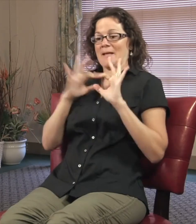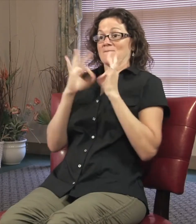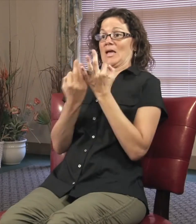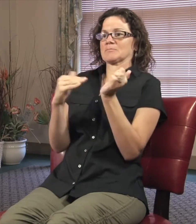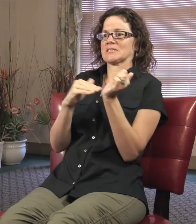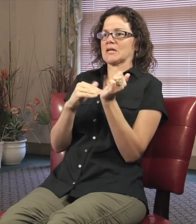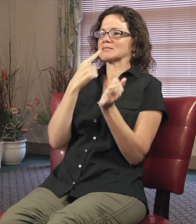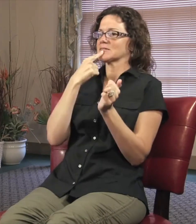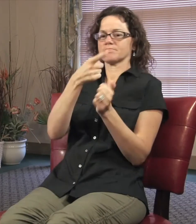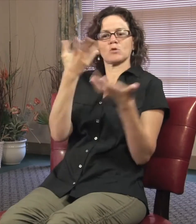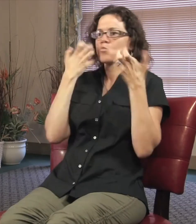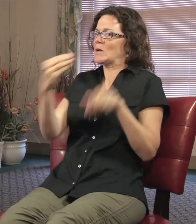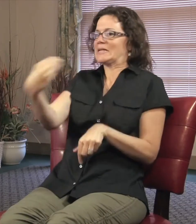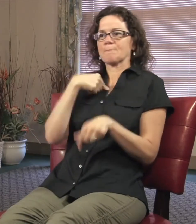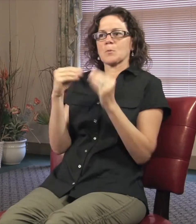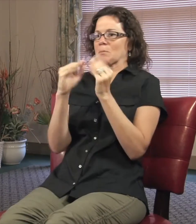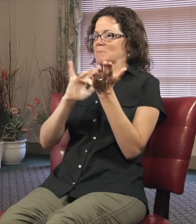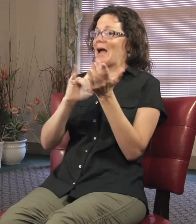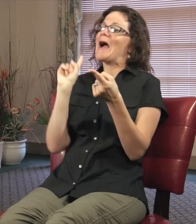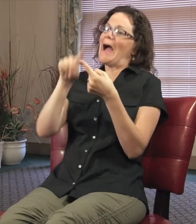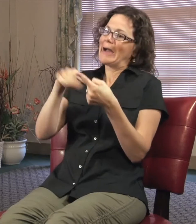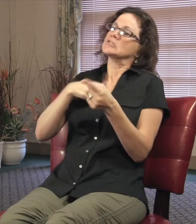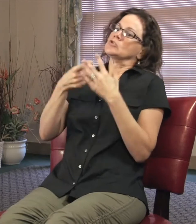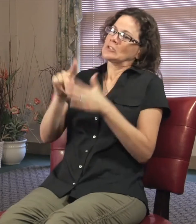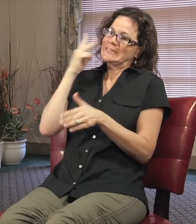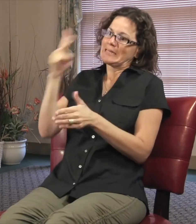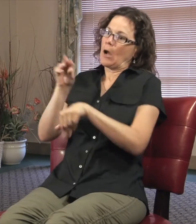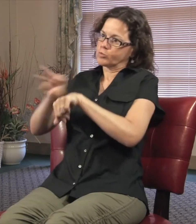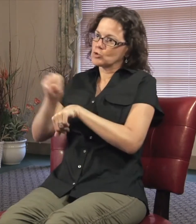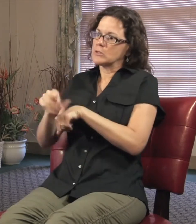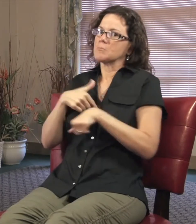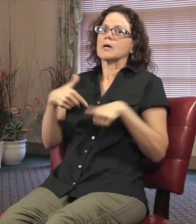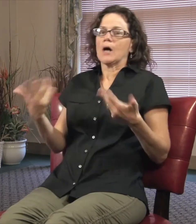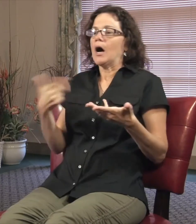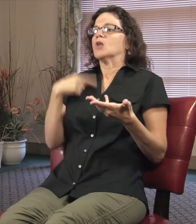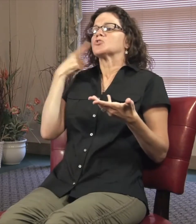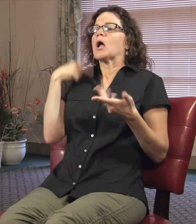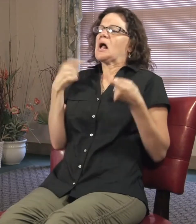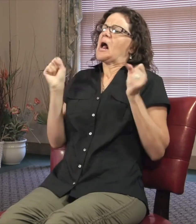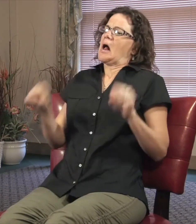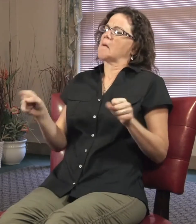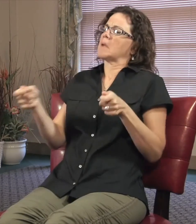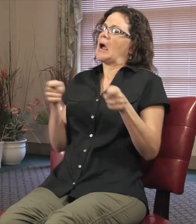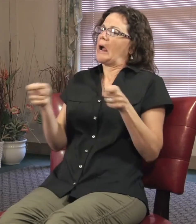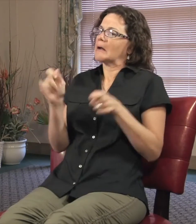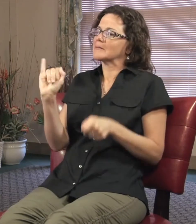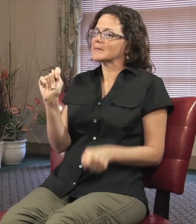My family doctor did not want to prescribe it until I went back to counseling. And I thought, could handle it. I was